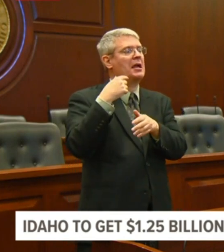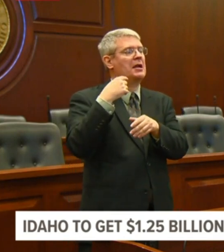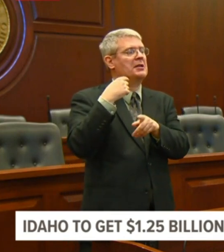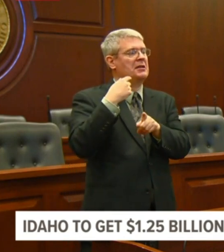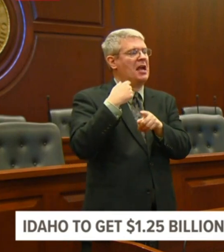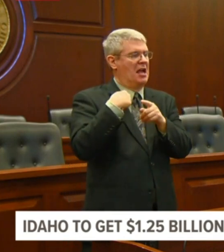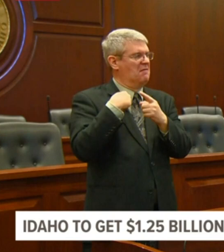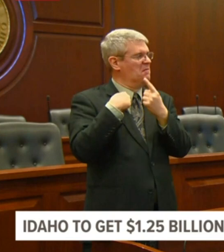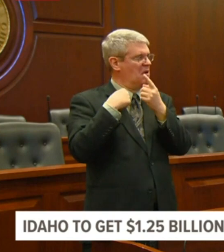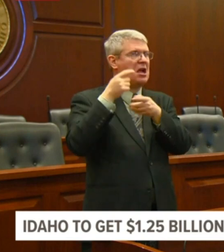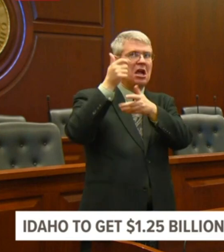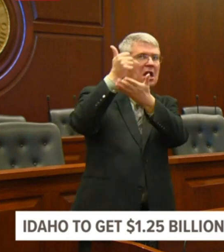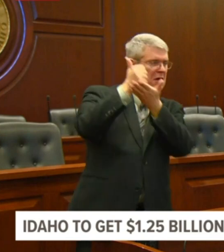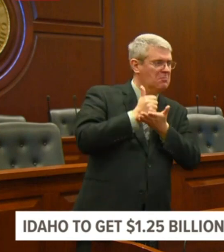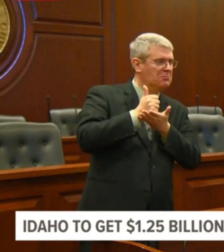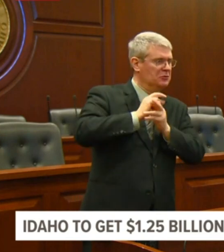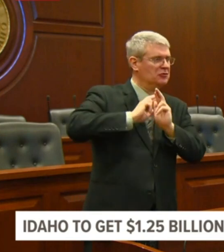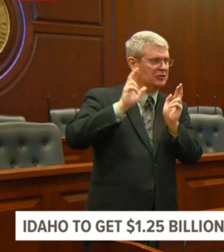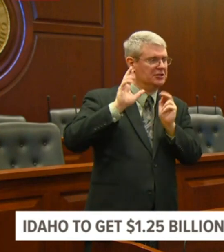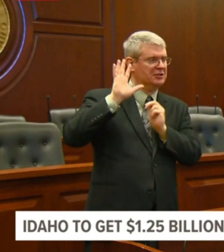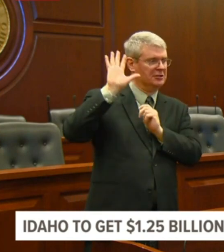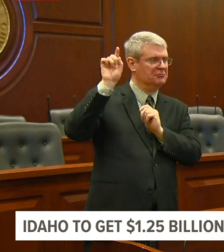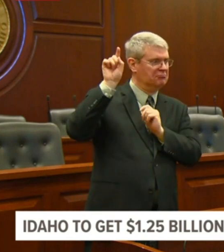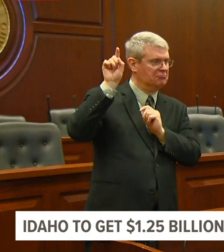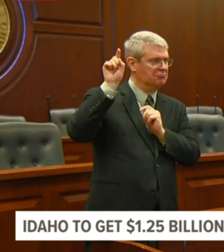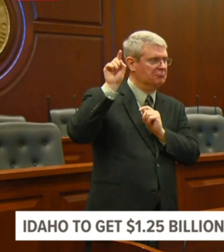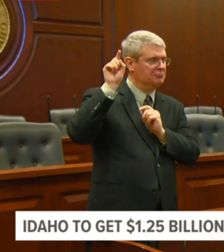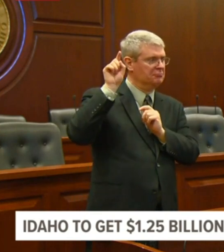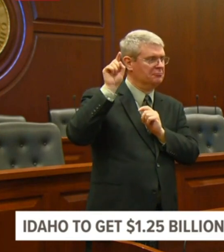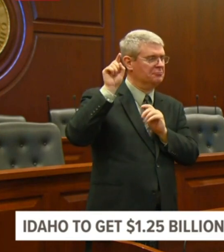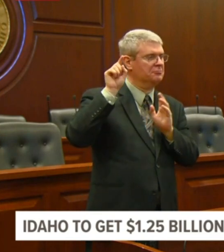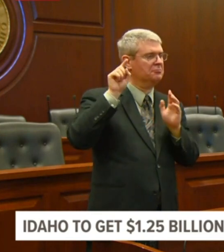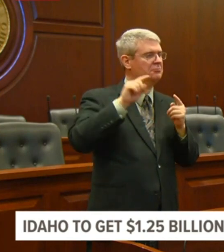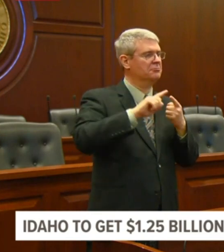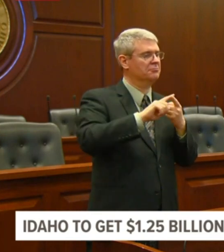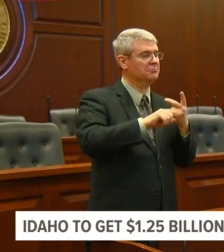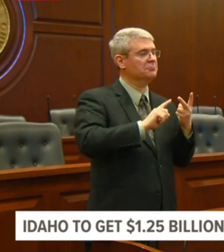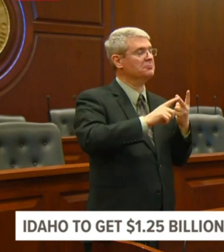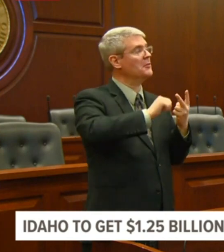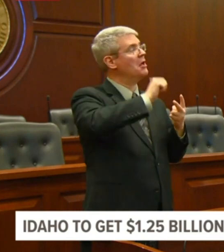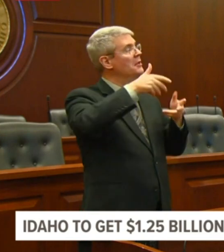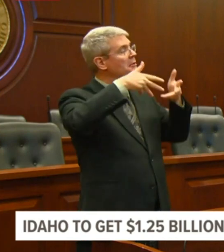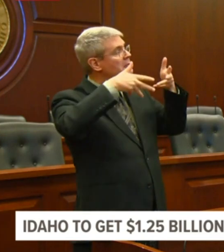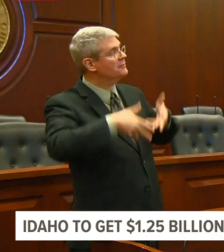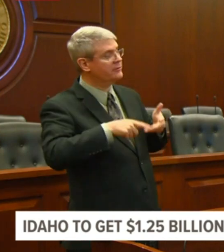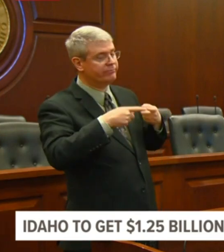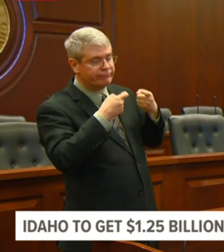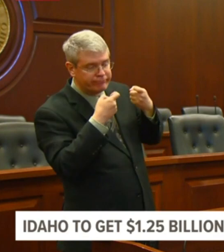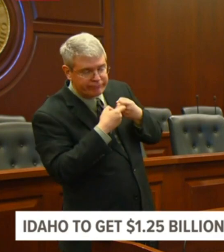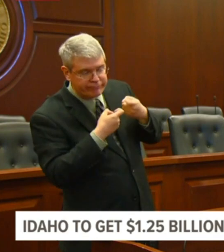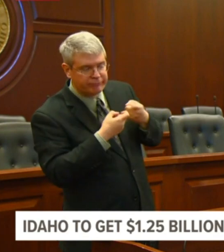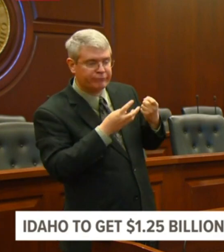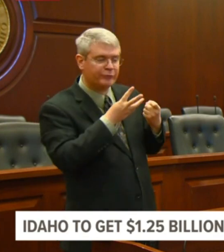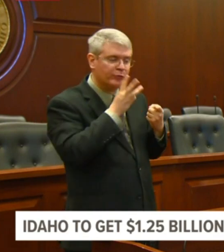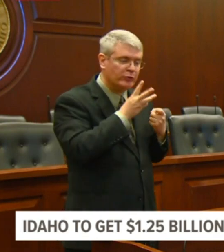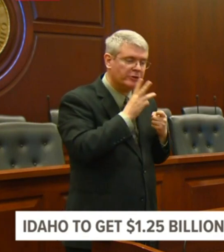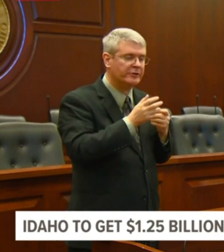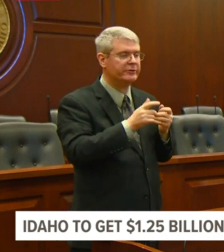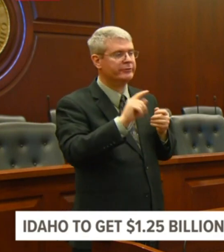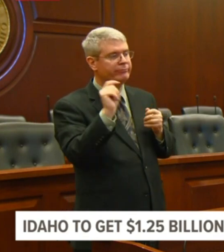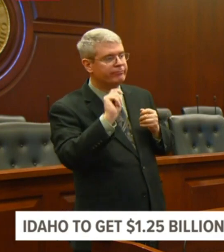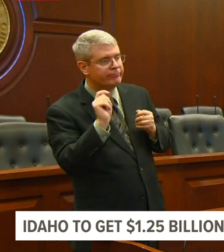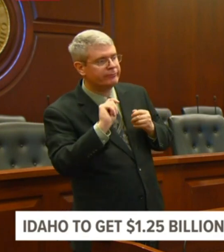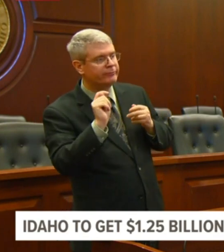issue is their other bills. Their utility bills, their internet connectivity, because internet connectivity is so